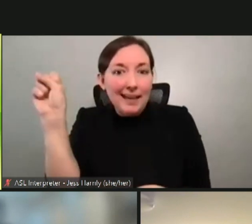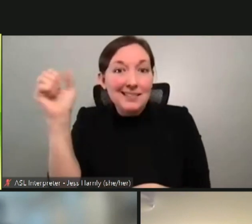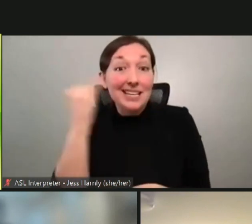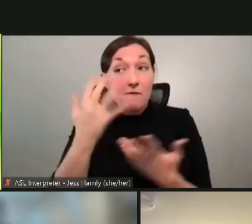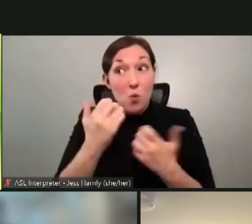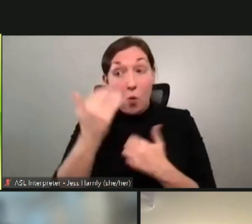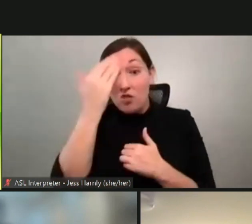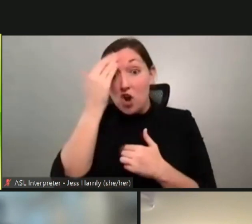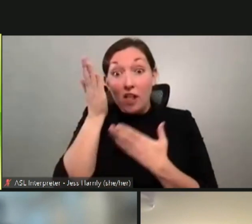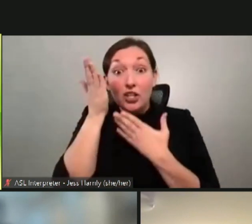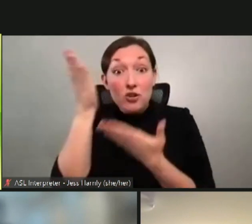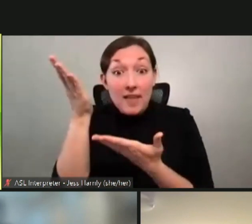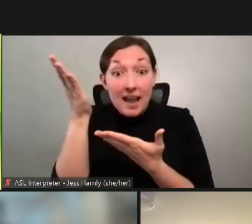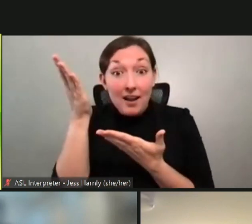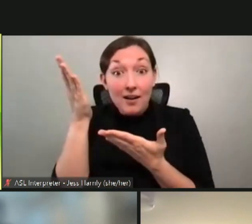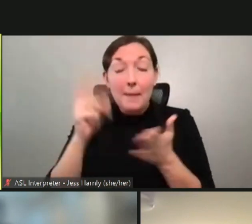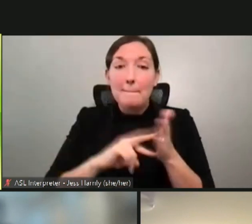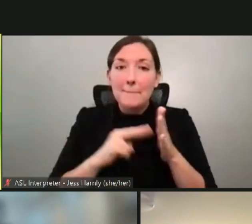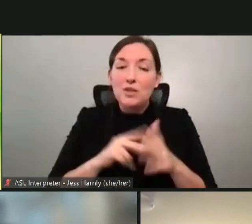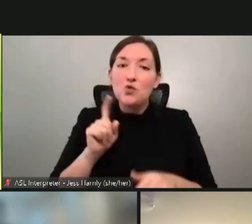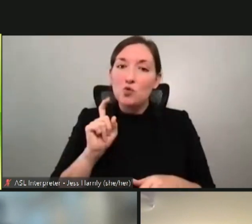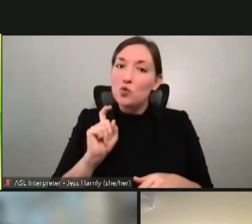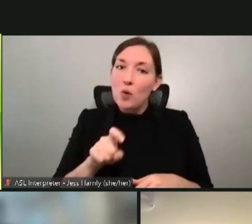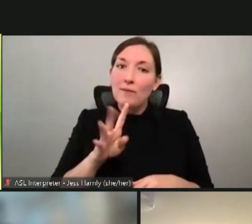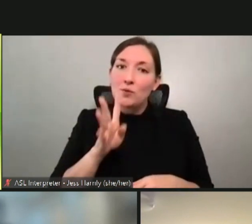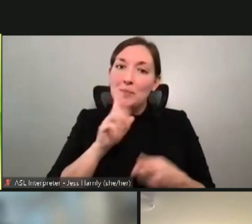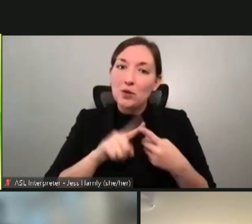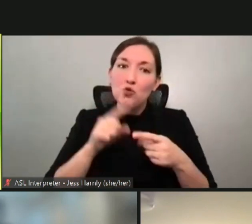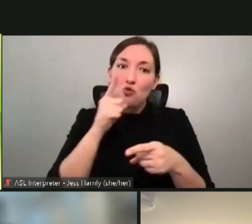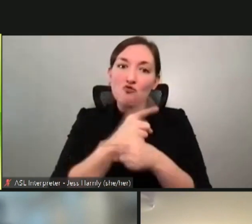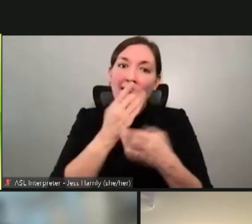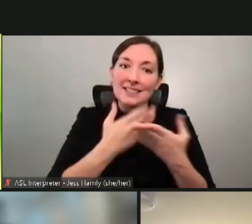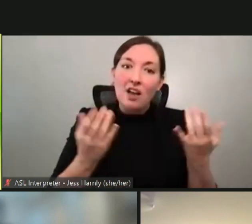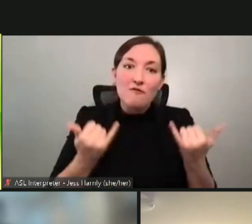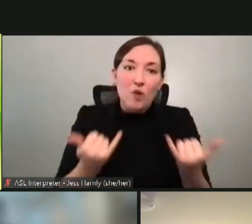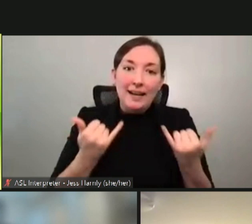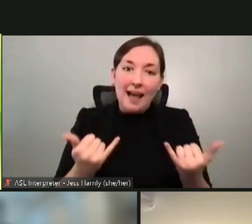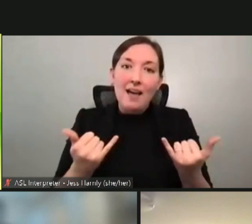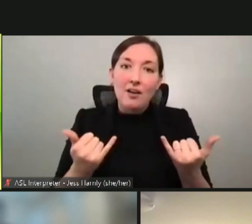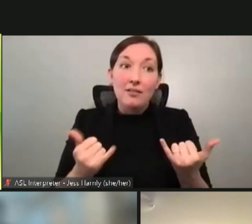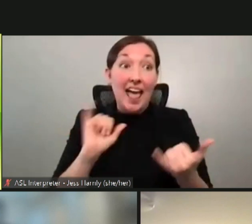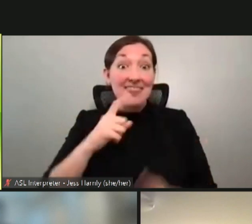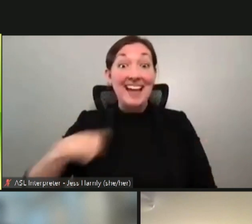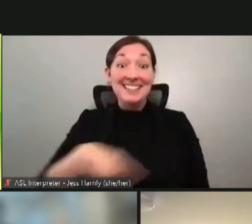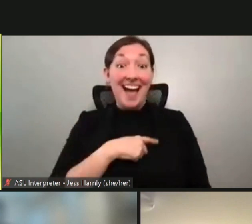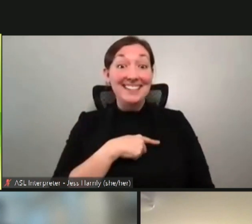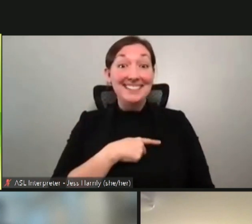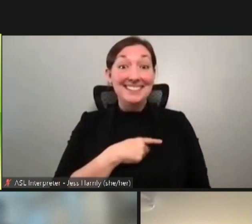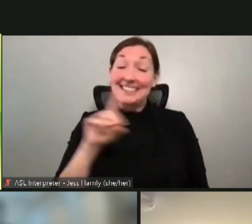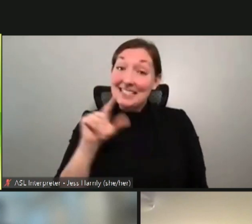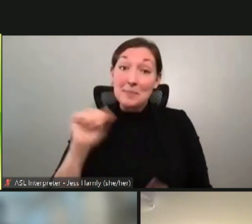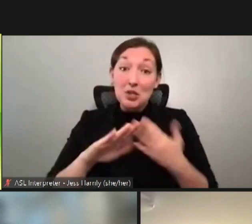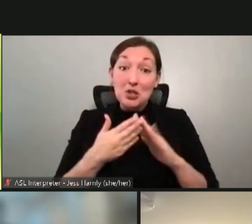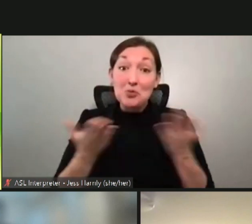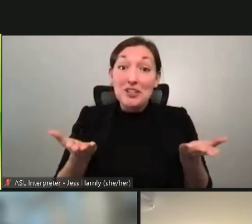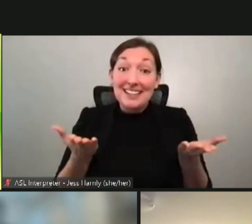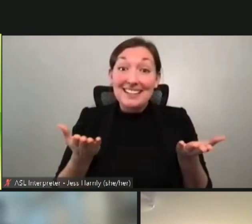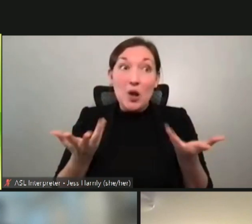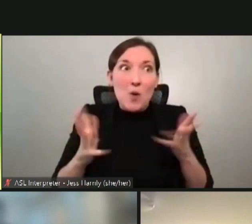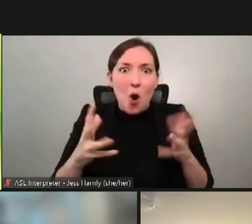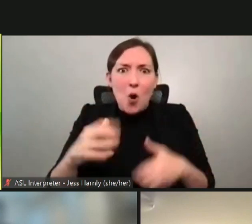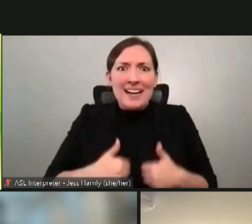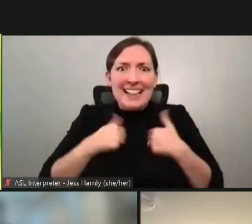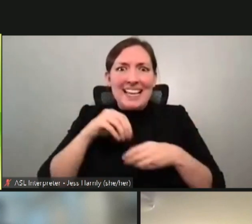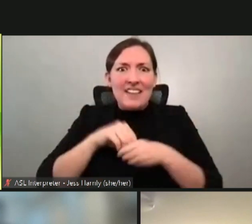have to do is you need to speak to the right stuff for right now, which is us, the disability community. We already live in a